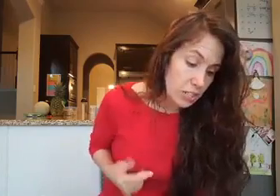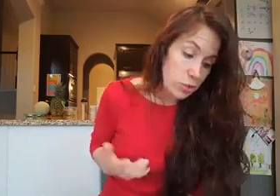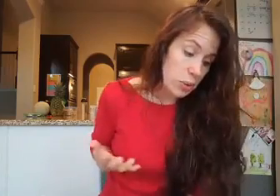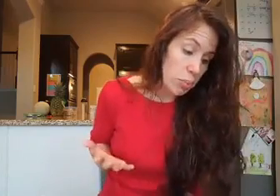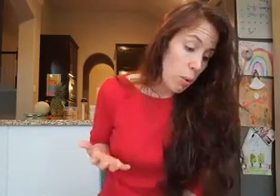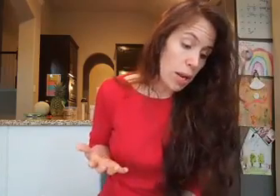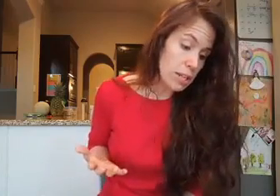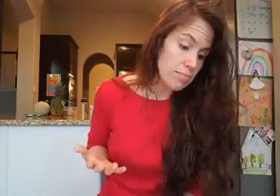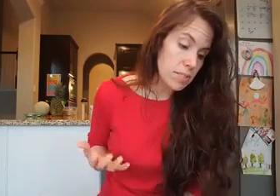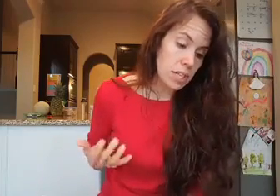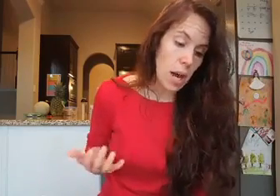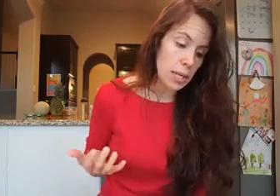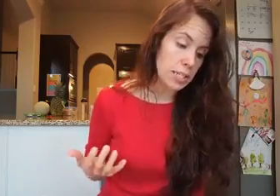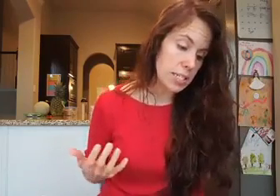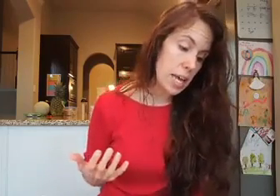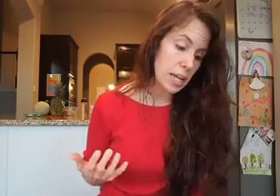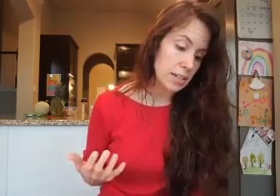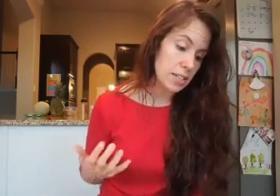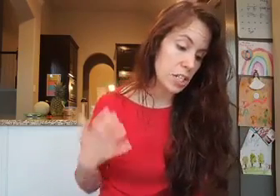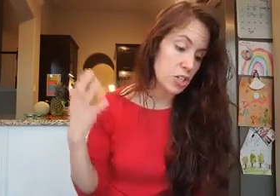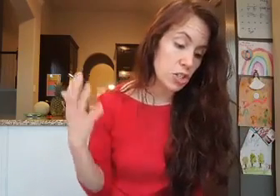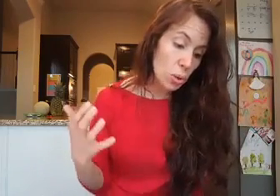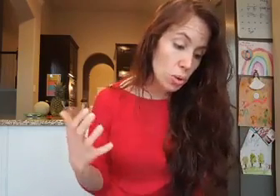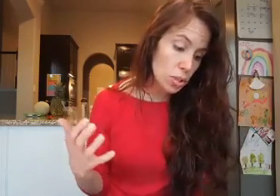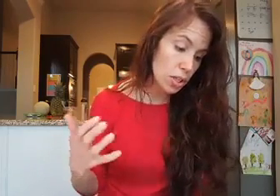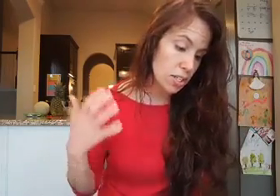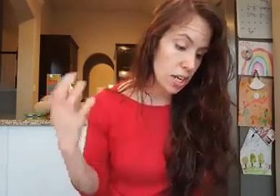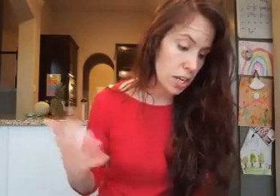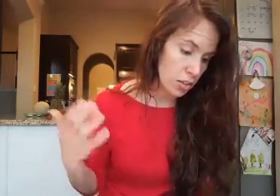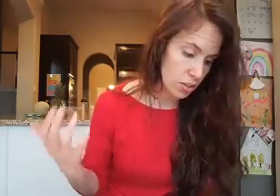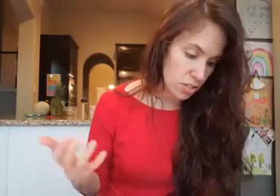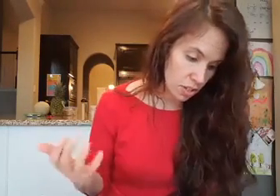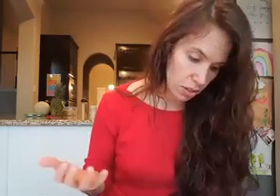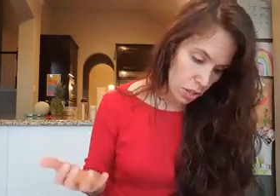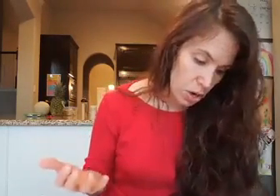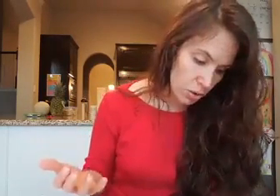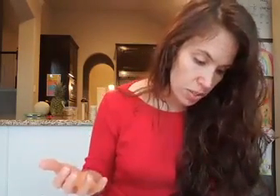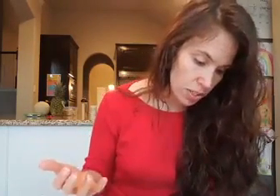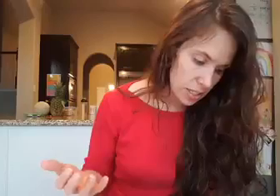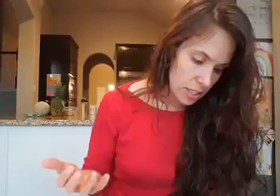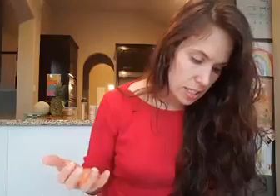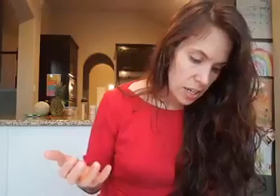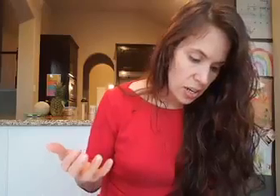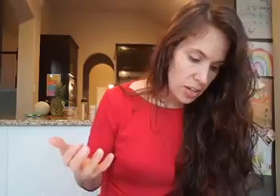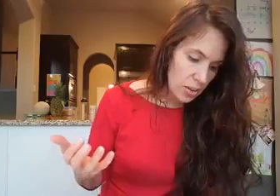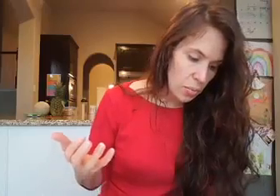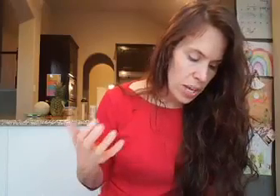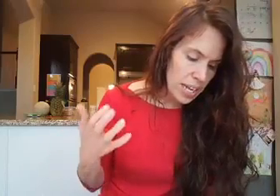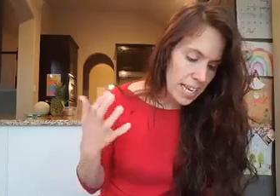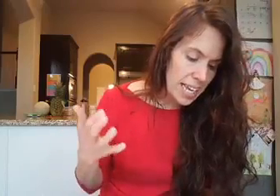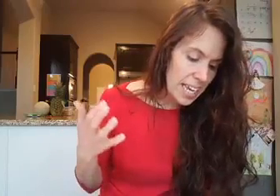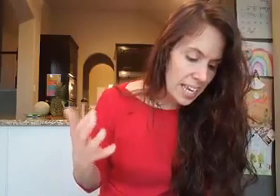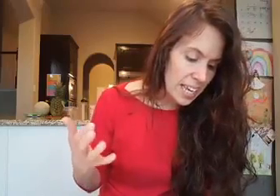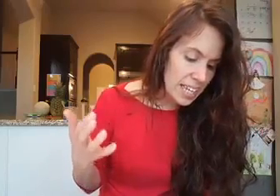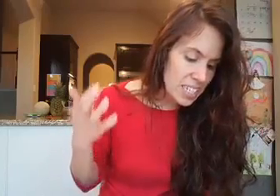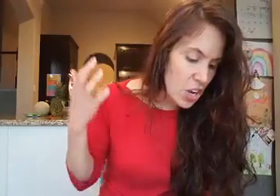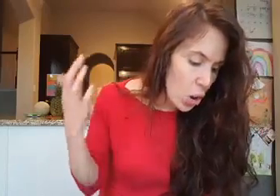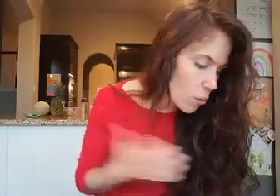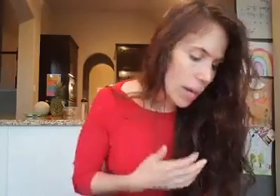too important, to condescend, to shoulder another's load, when he is nobody